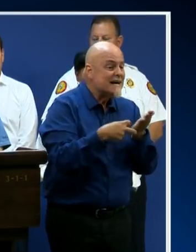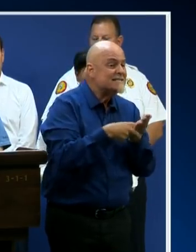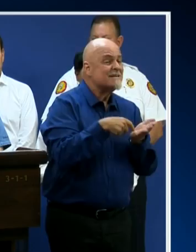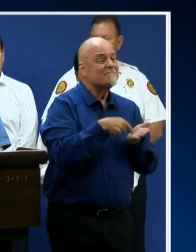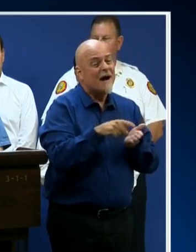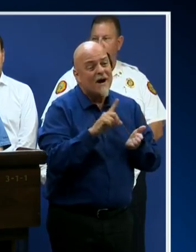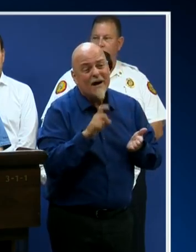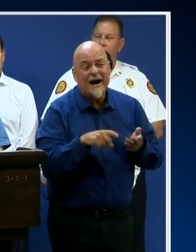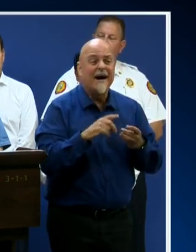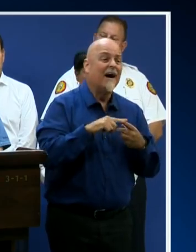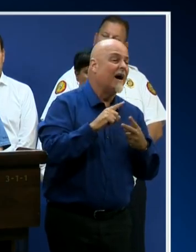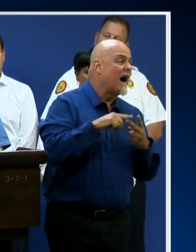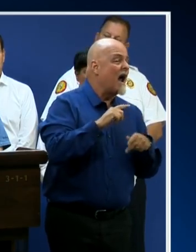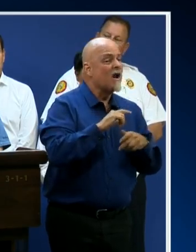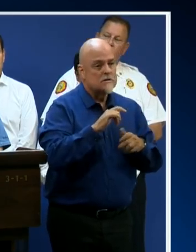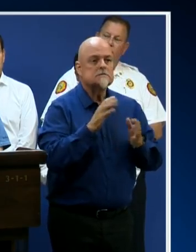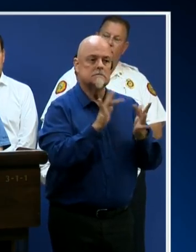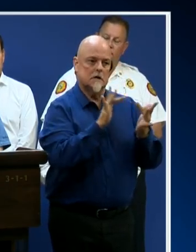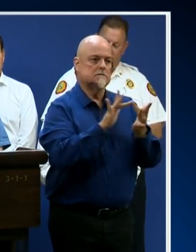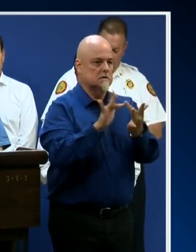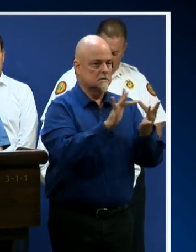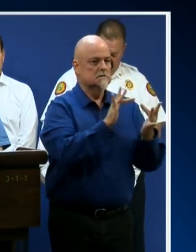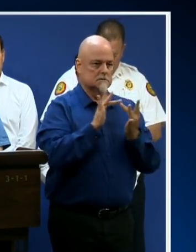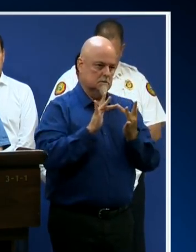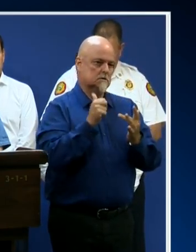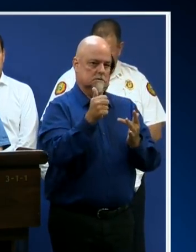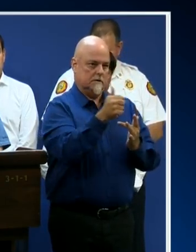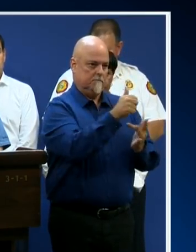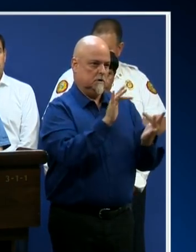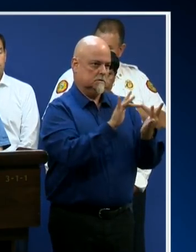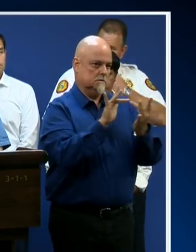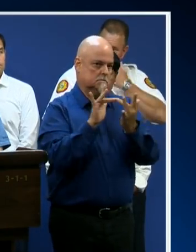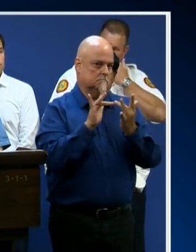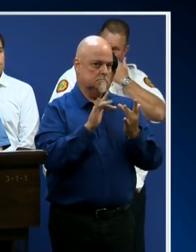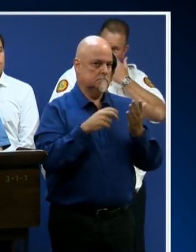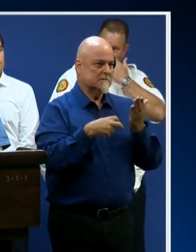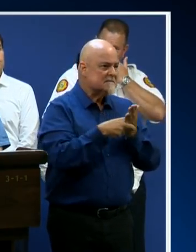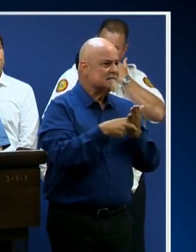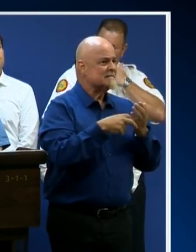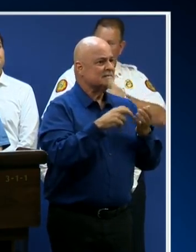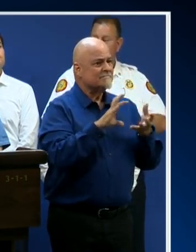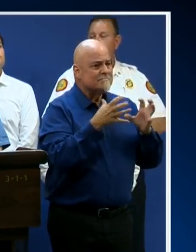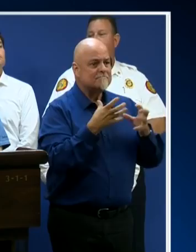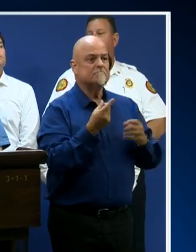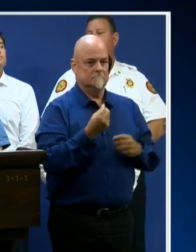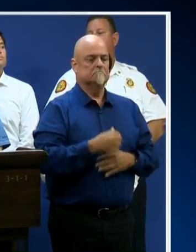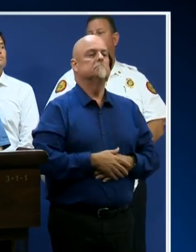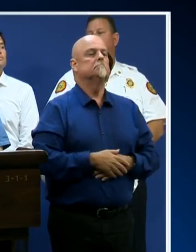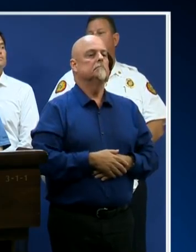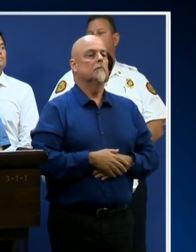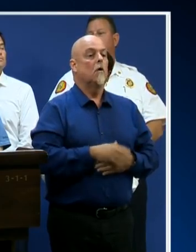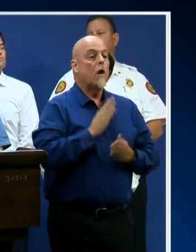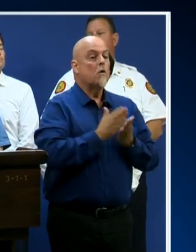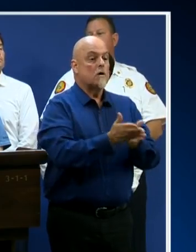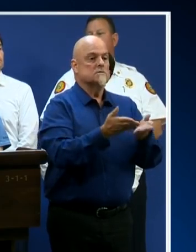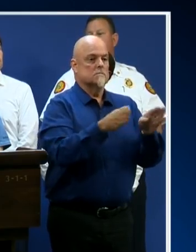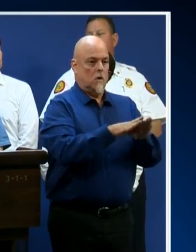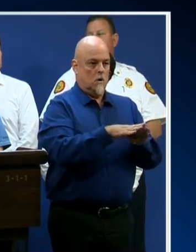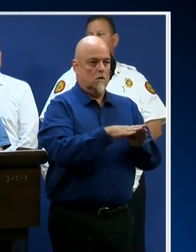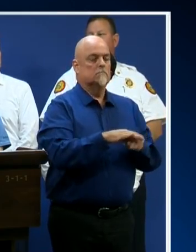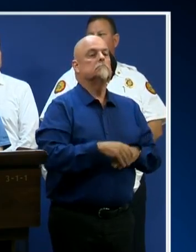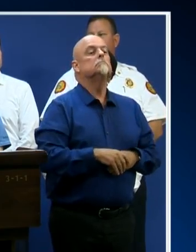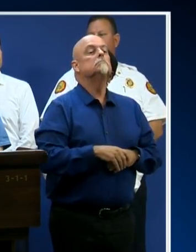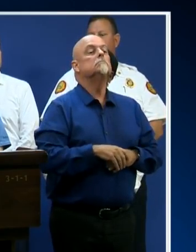and cruise line directly. Parks and libraries will close effective tomorrow. Mariners are contacting our residents